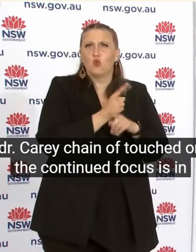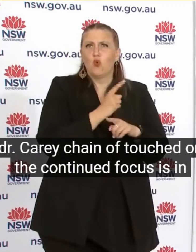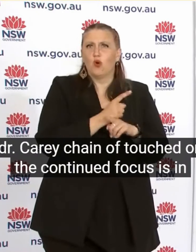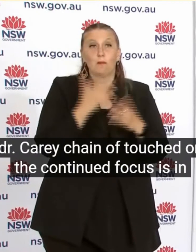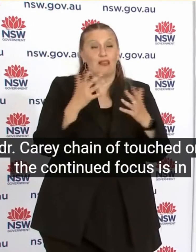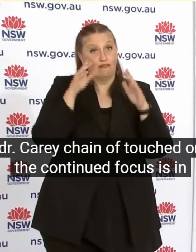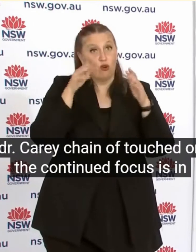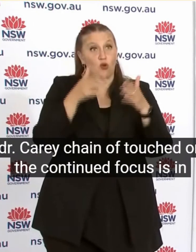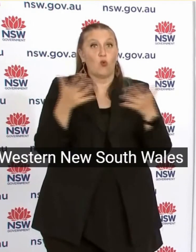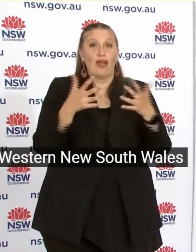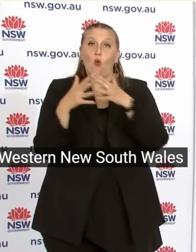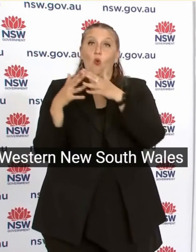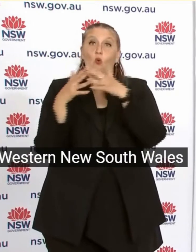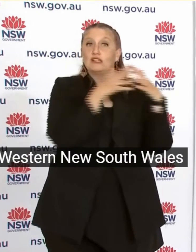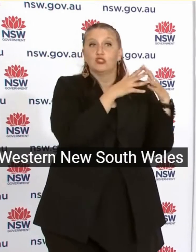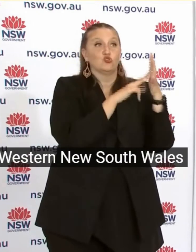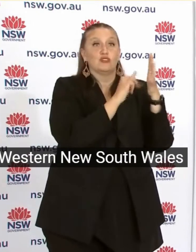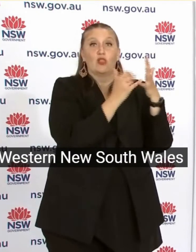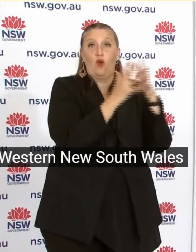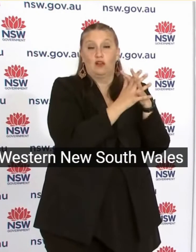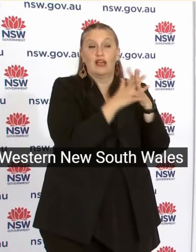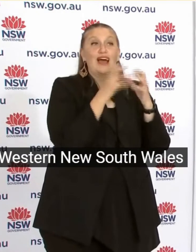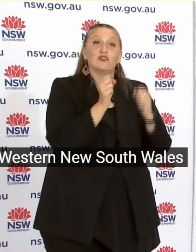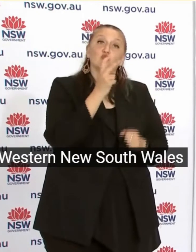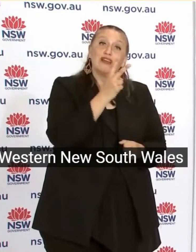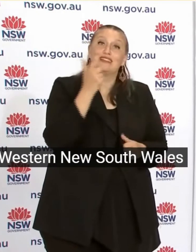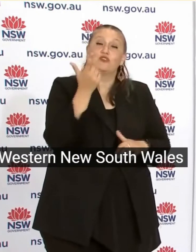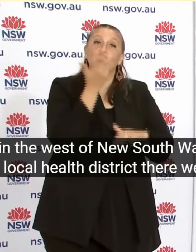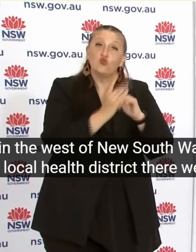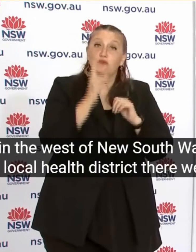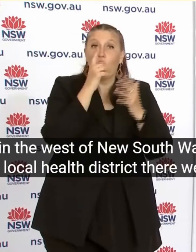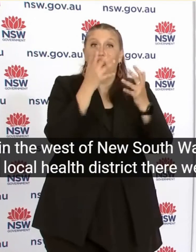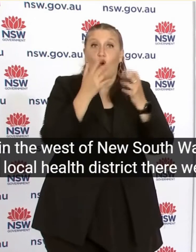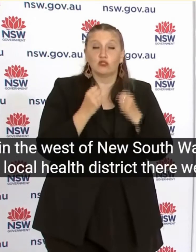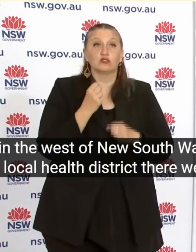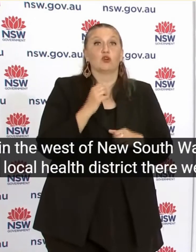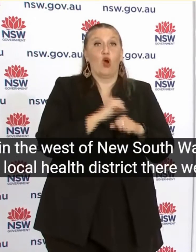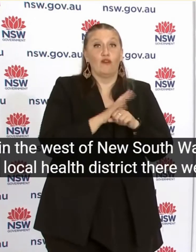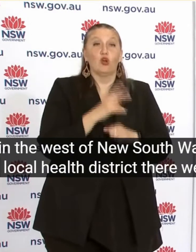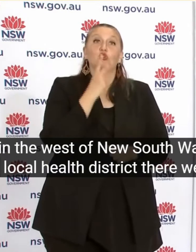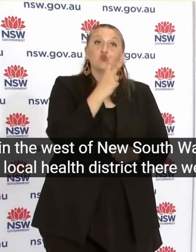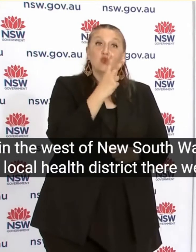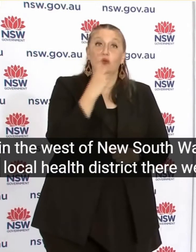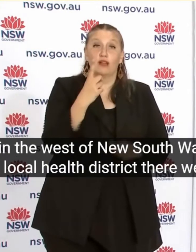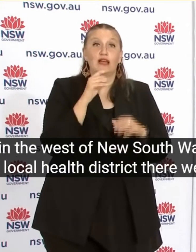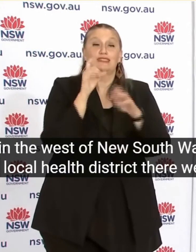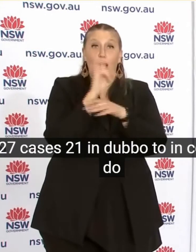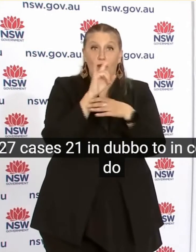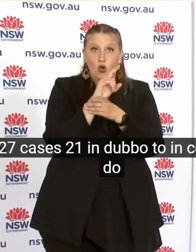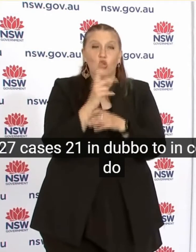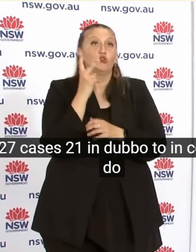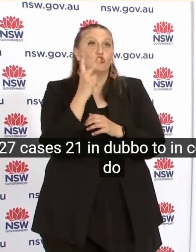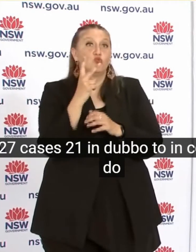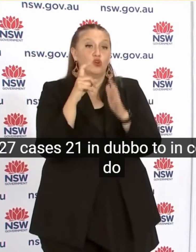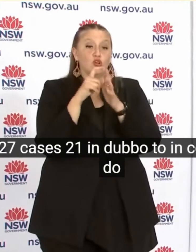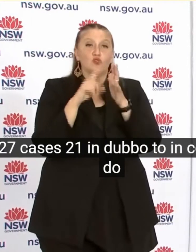In the Western New South Wales Local Health District There were 27 cases 21 in Dubbo 2 in Kaduga 2 in Bourke And